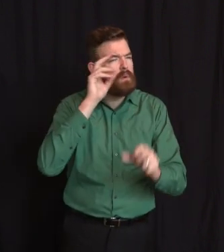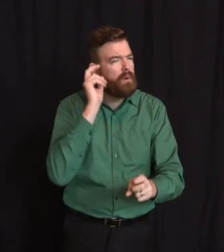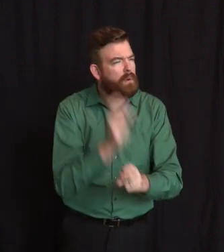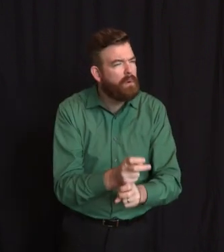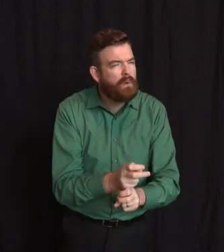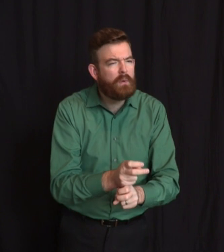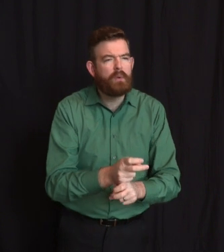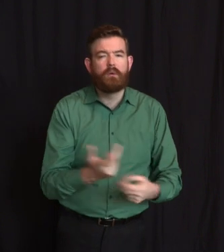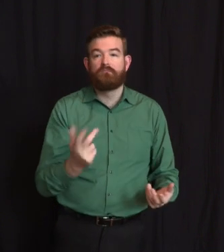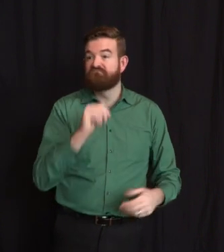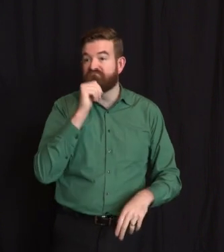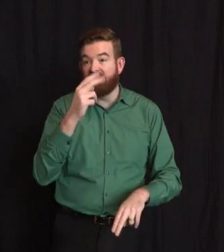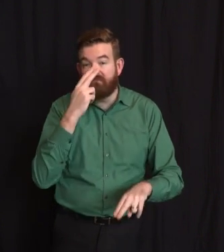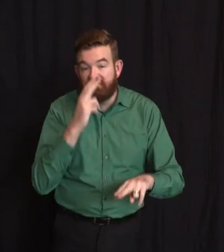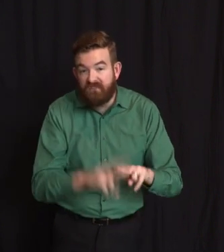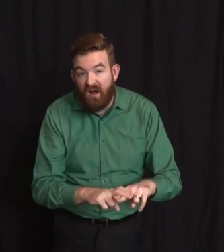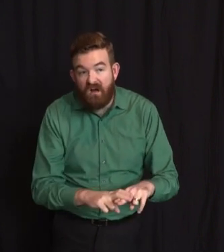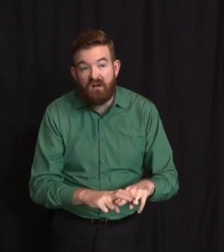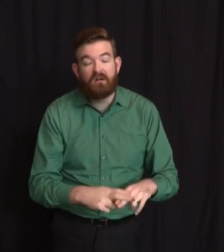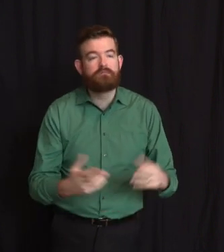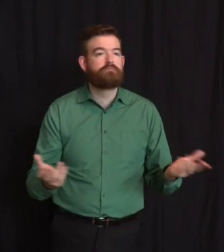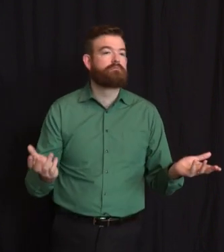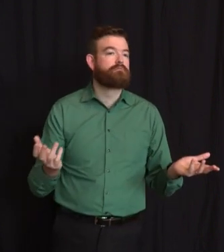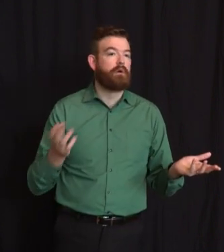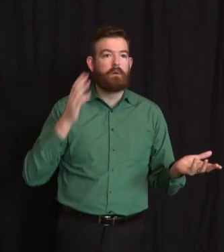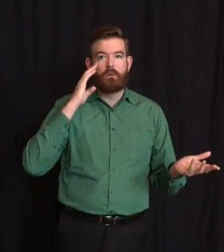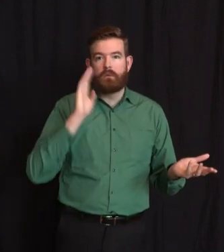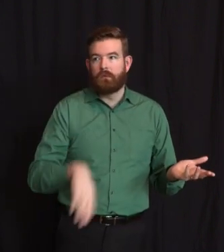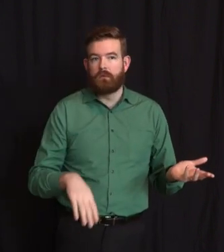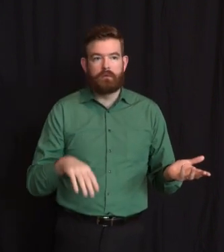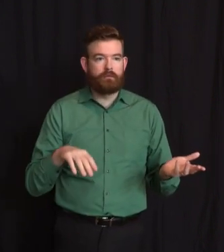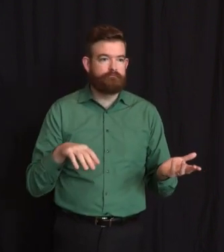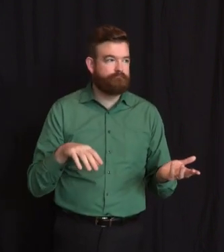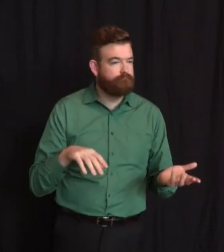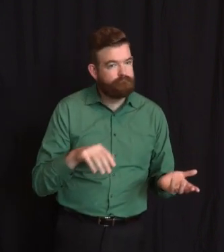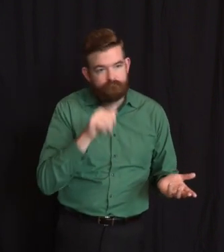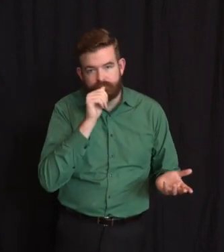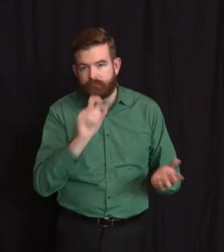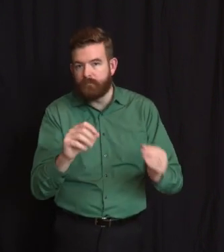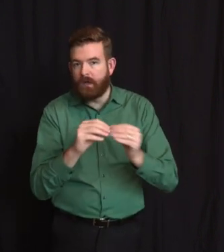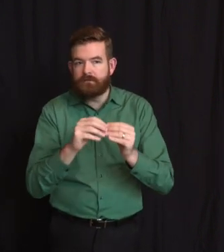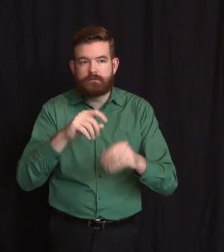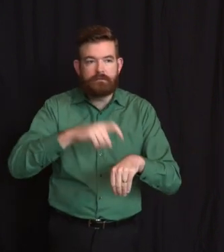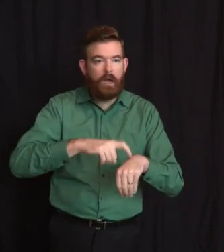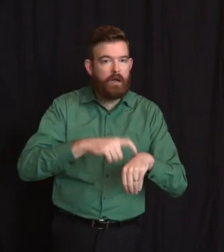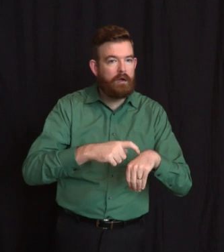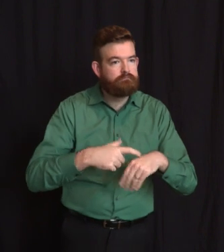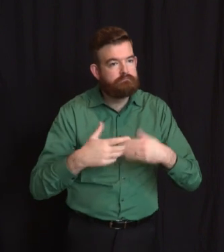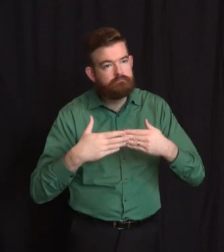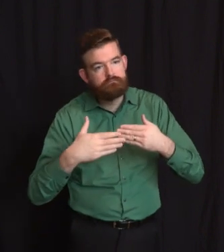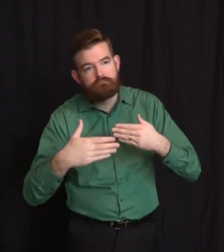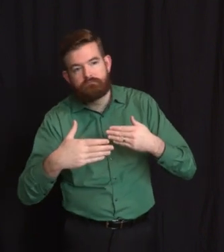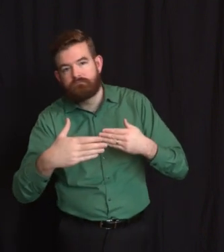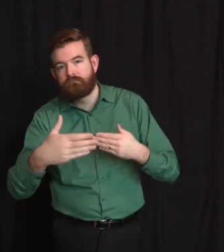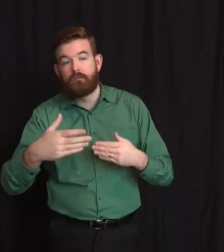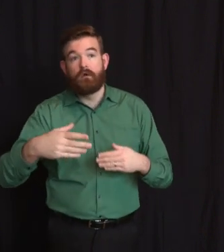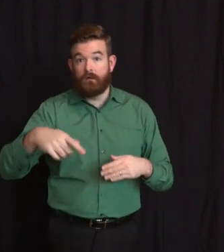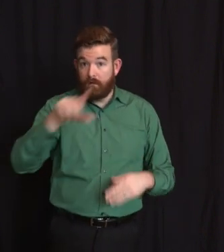at least. If you want to be mad at me or find someone to blame, go ahead. It's on me. But my number one goal, my